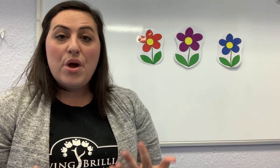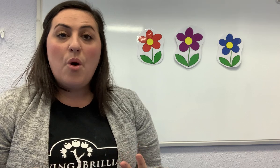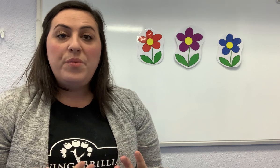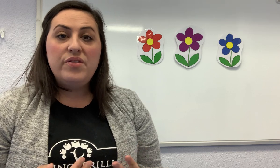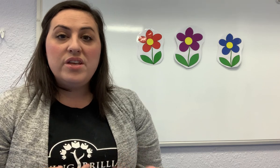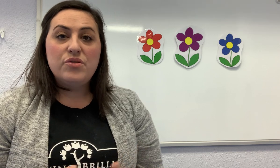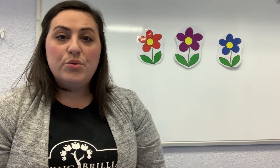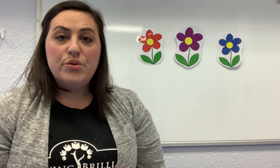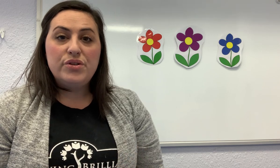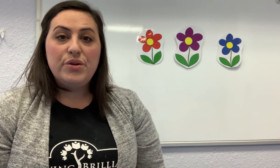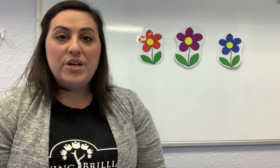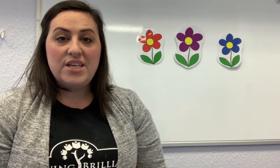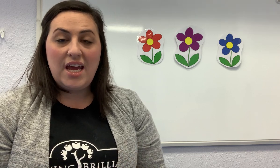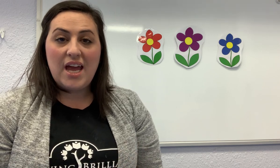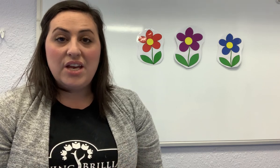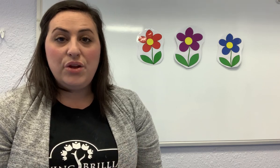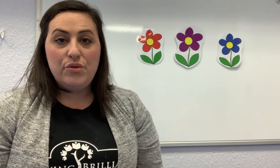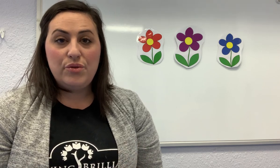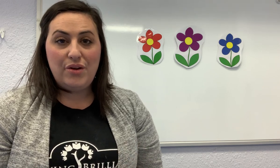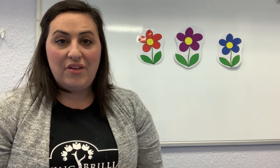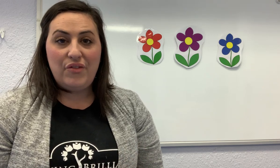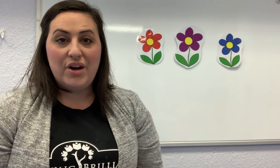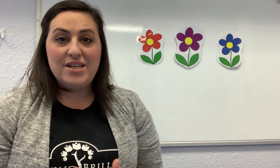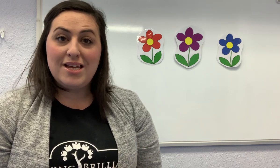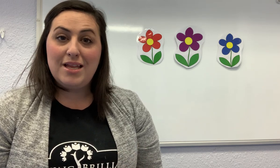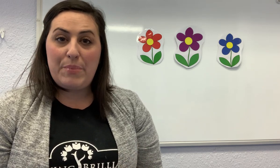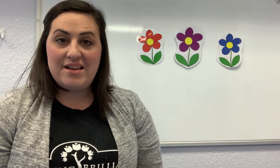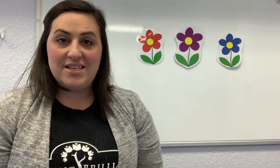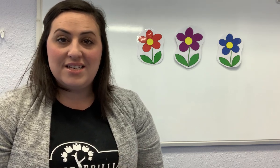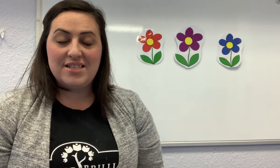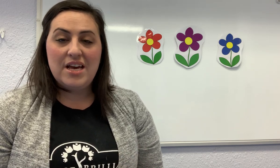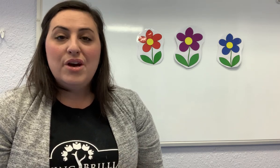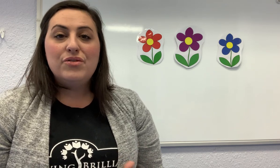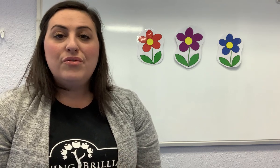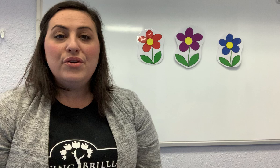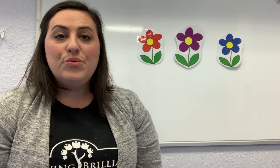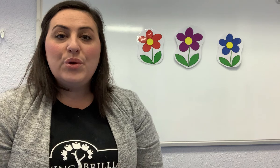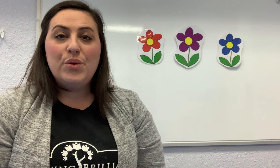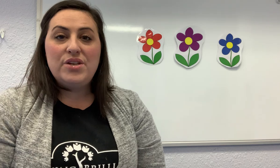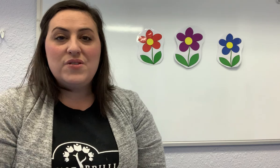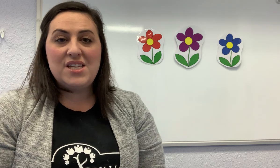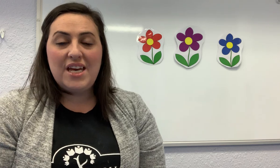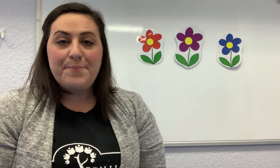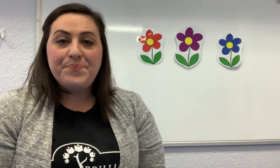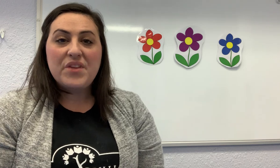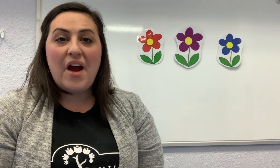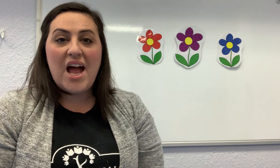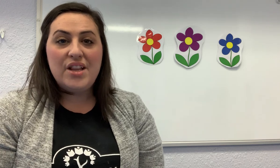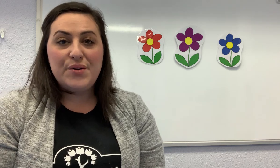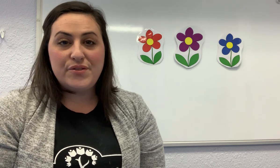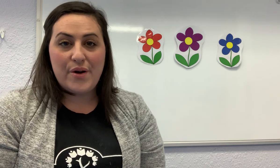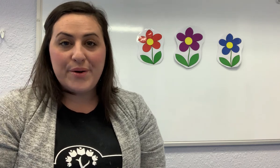I hope that these tools you can take and use with your infant on a daily basis. So first, we're going to sing our hello song.